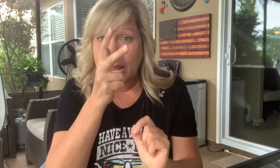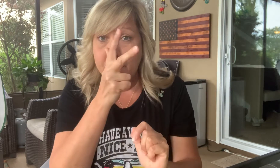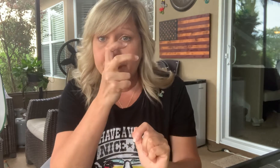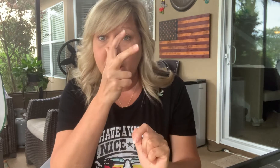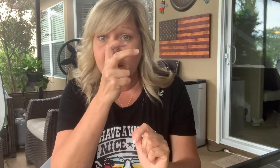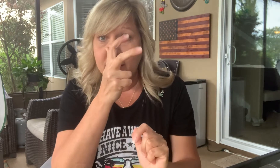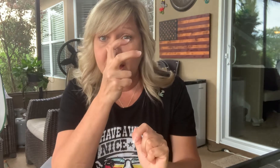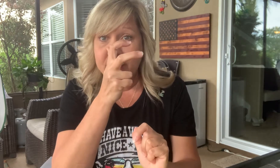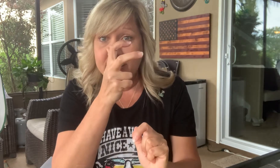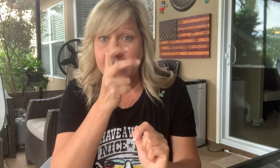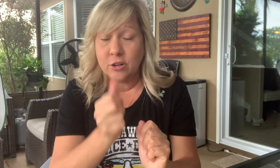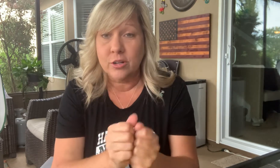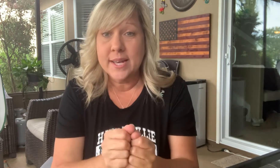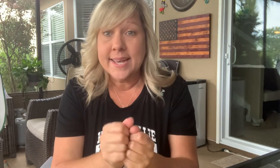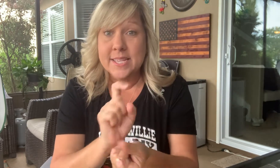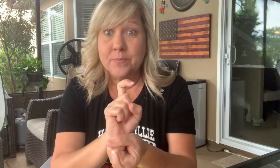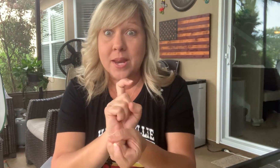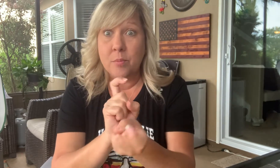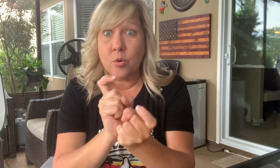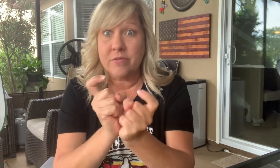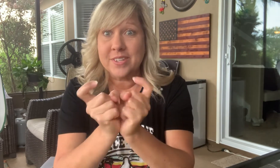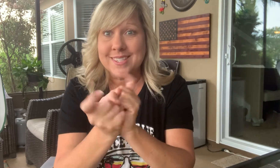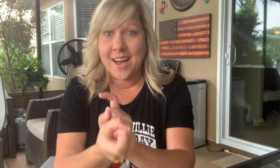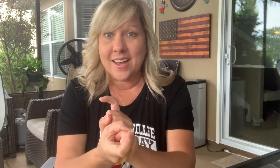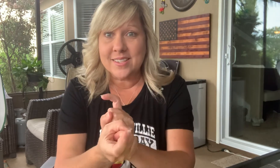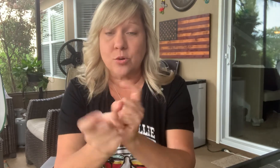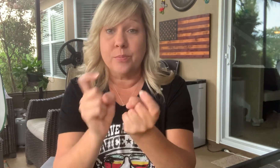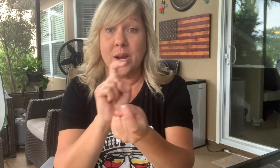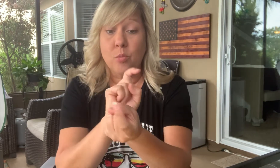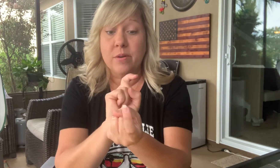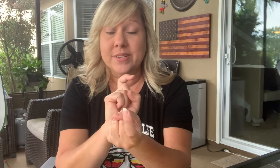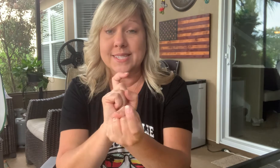a bug life cycle is metamorphosize or metamorphosis.